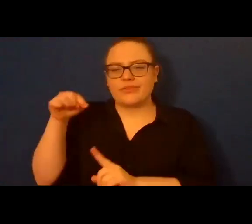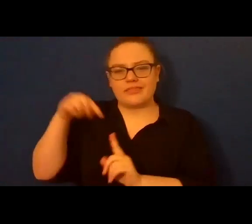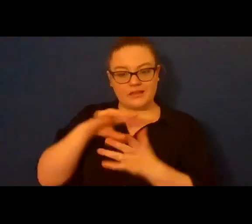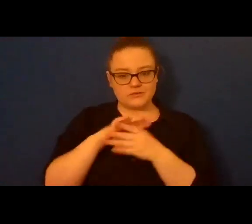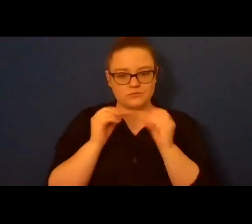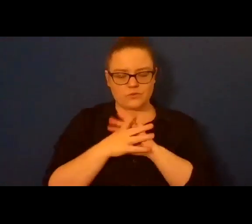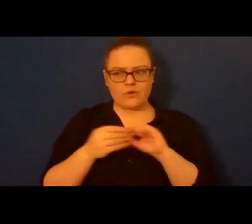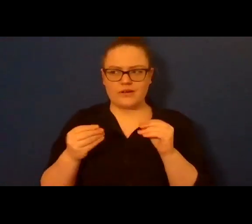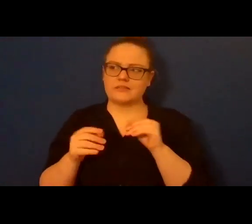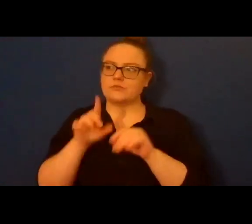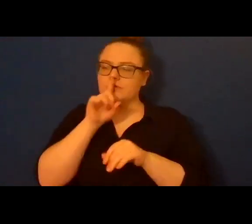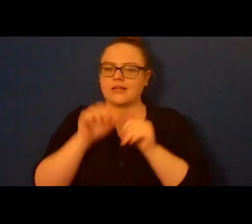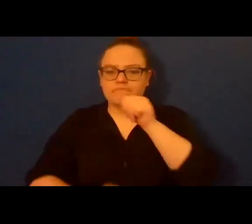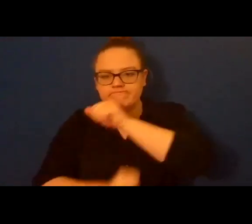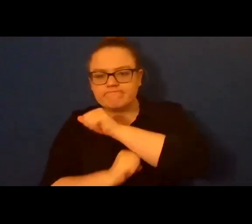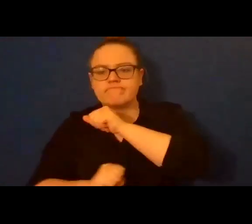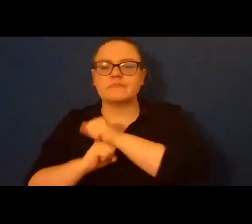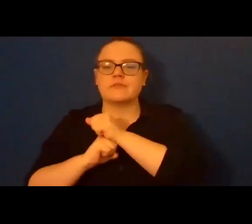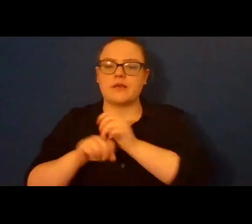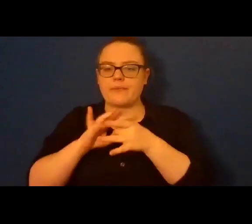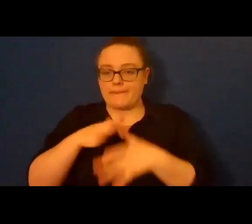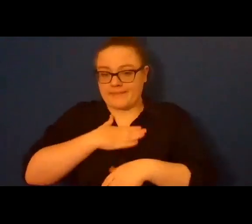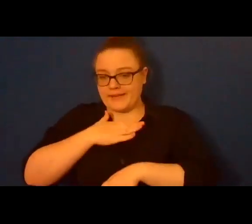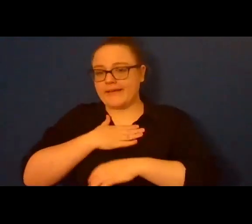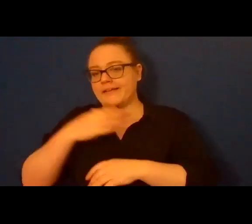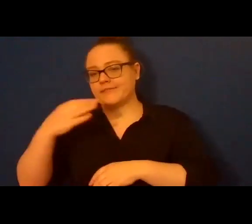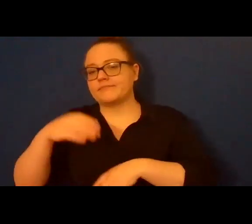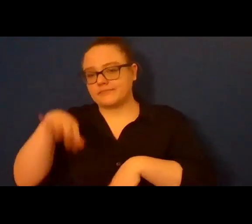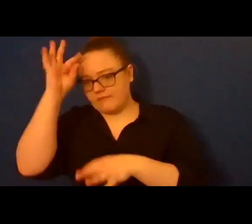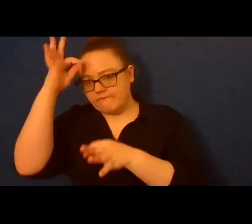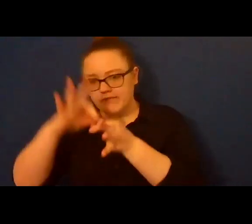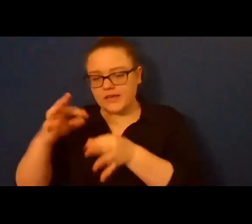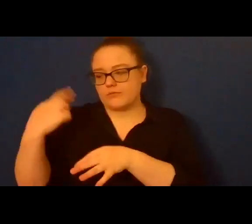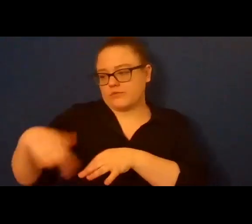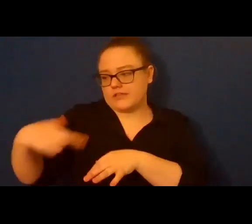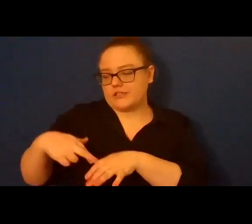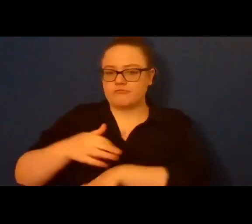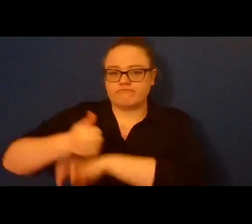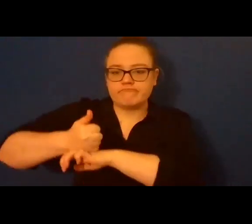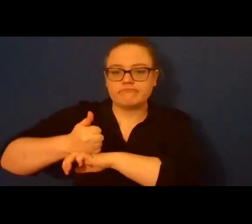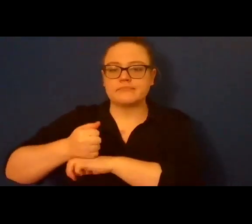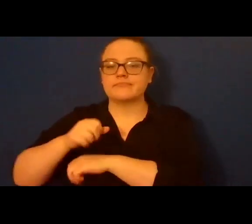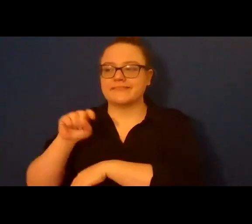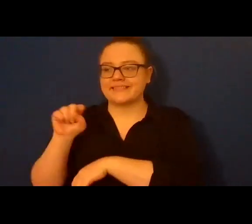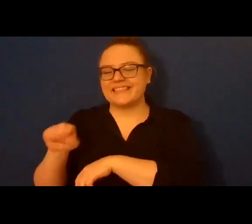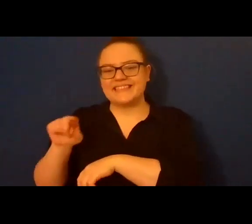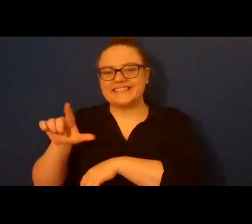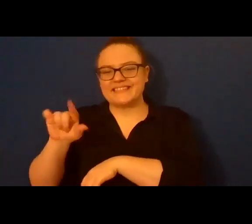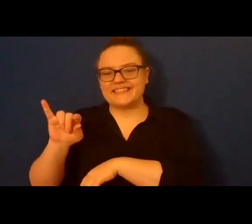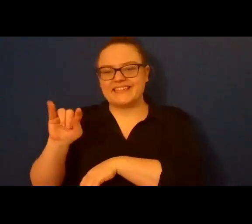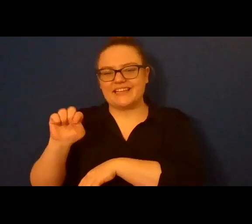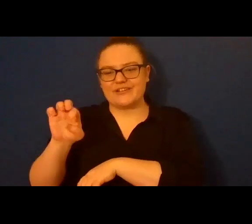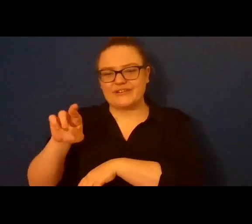miracle of my faith is literacy which as a as a Muslim writer has always been kind of interesting to me.